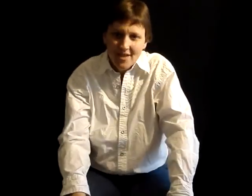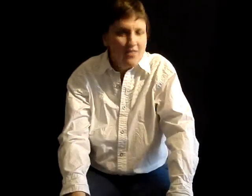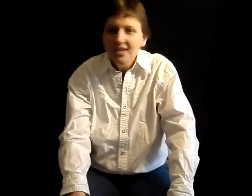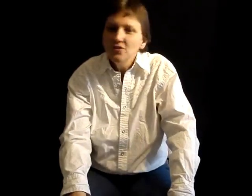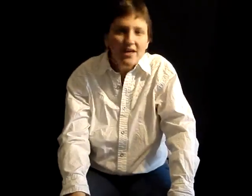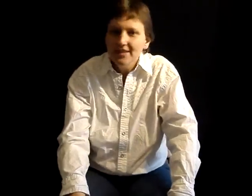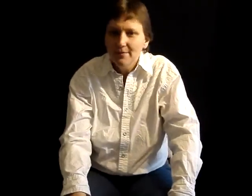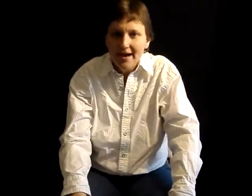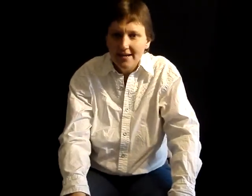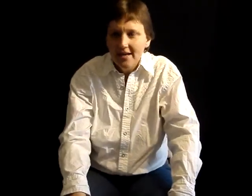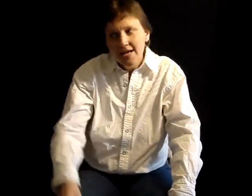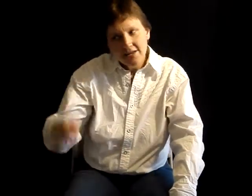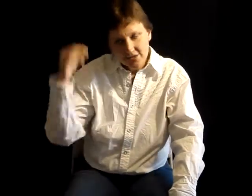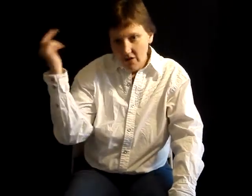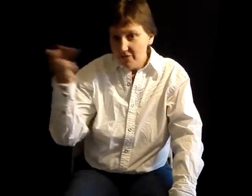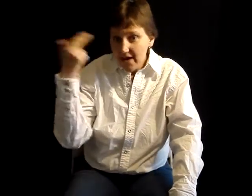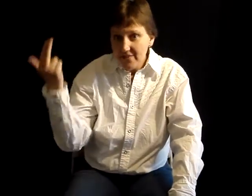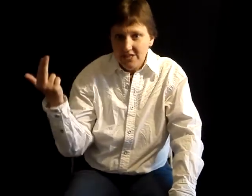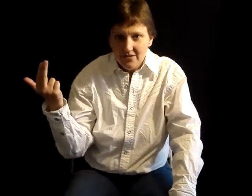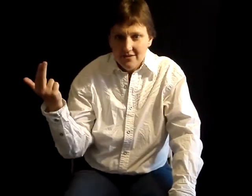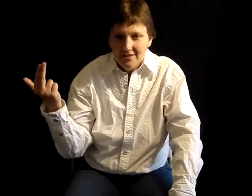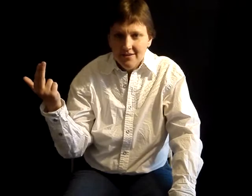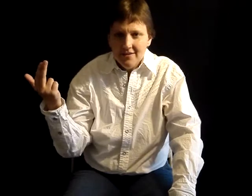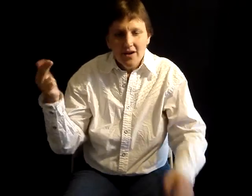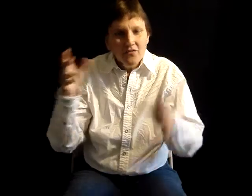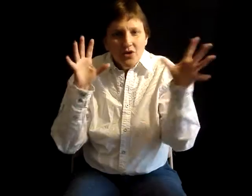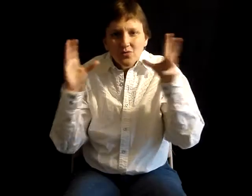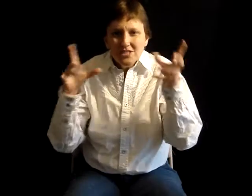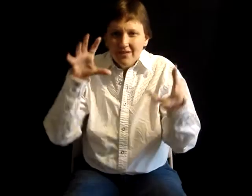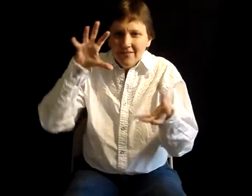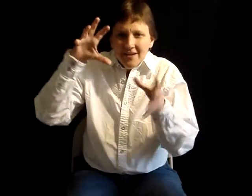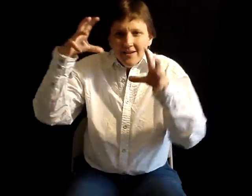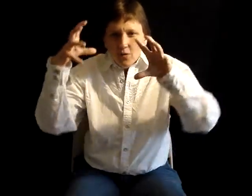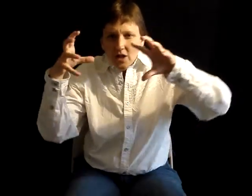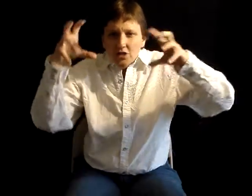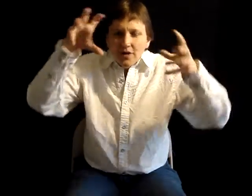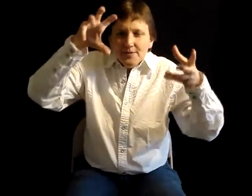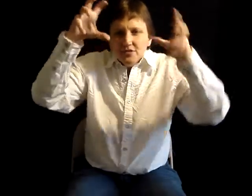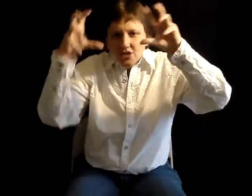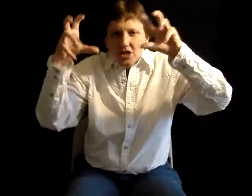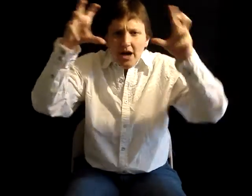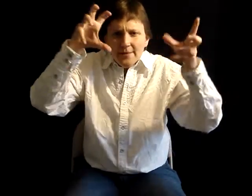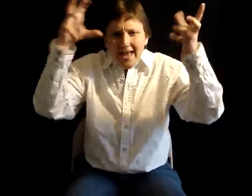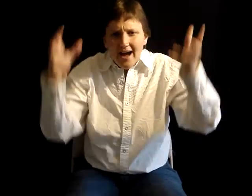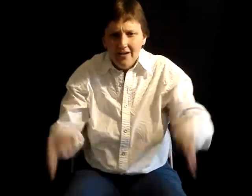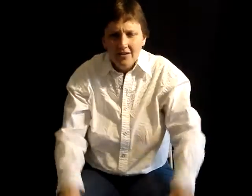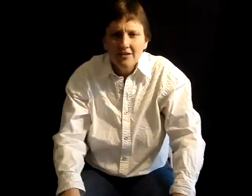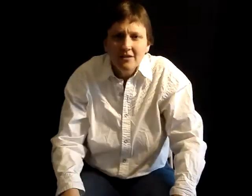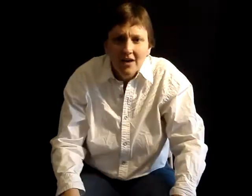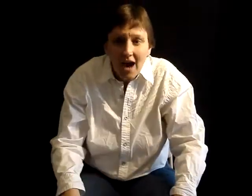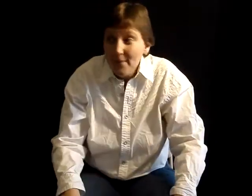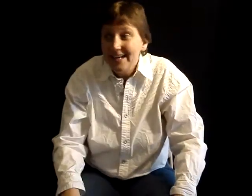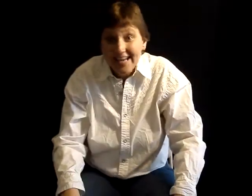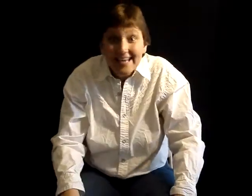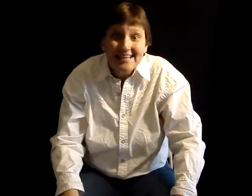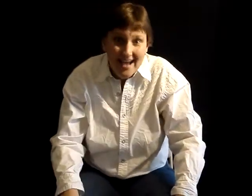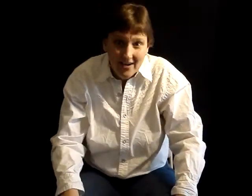They do nothing about it, because they're all afraid of each other. They all know stuff. And all the corruption will start coming down. I'm going to kick it down.